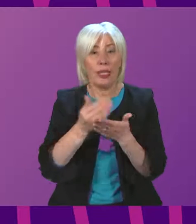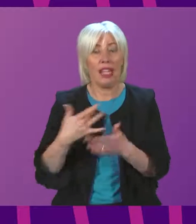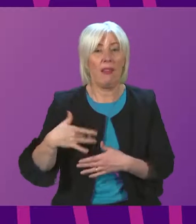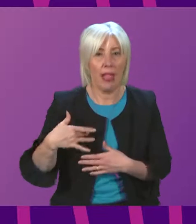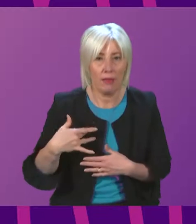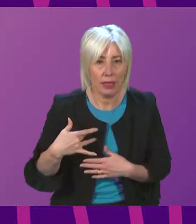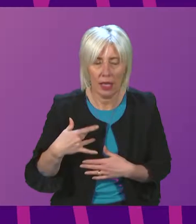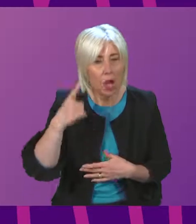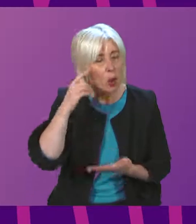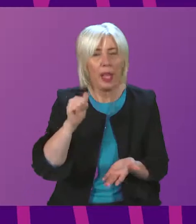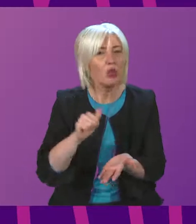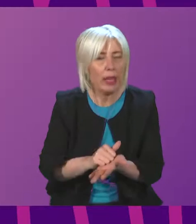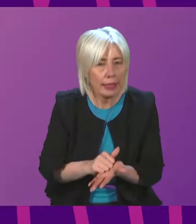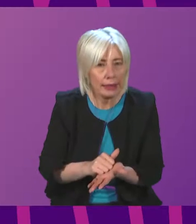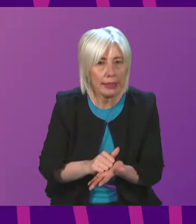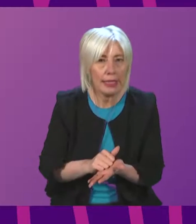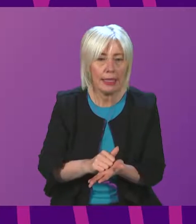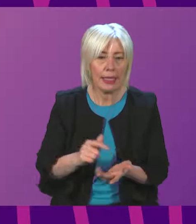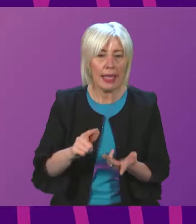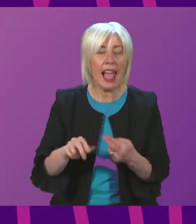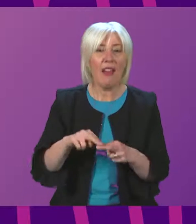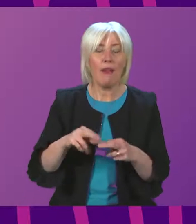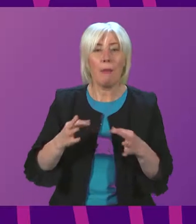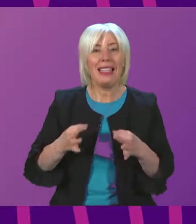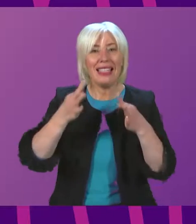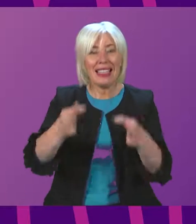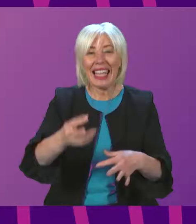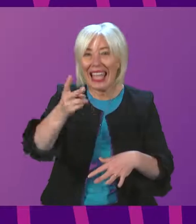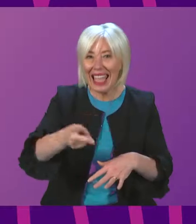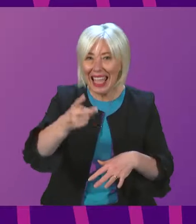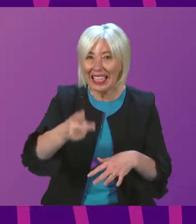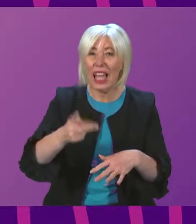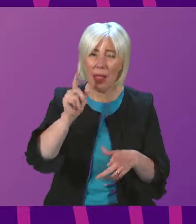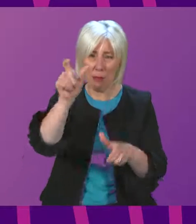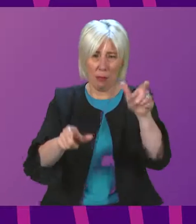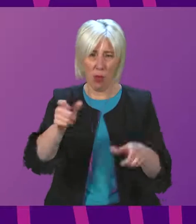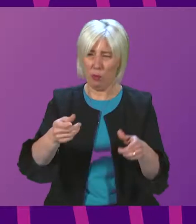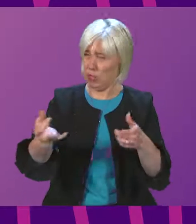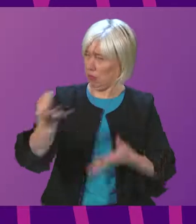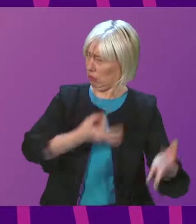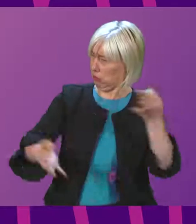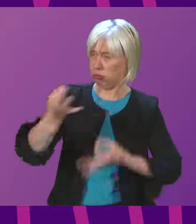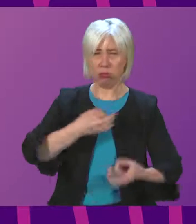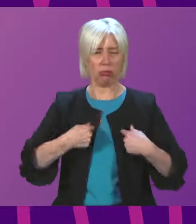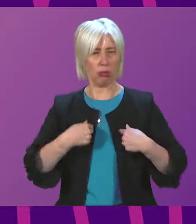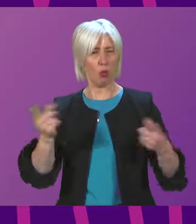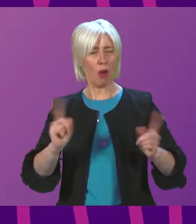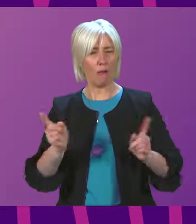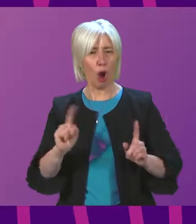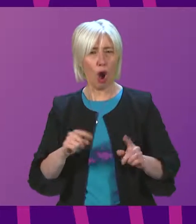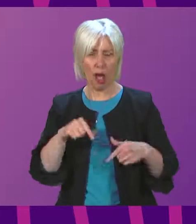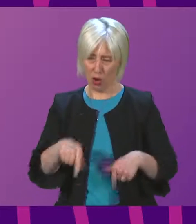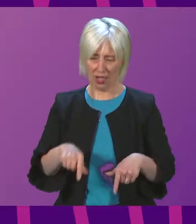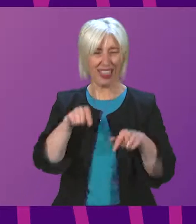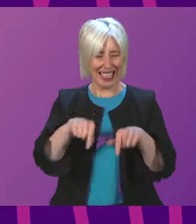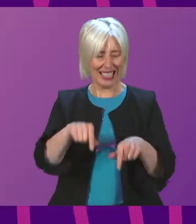don't think it would be right. And if I had had a further delay, I think questions would be quite rightly being asked of me, that given these are